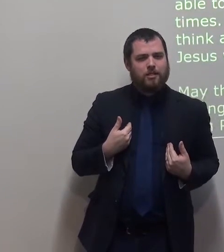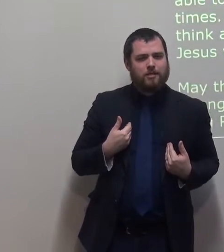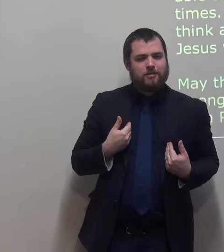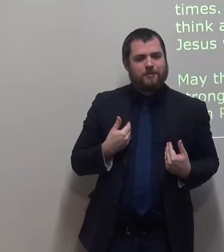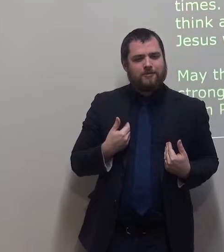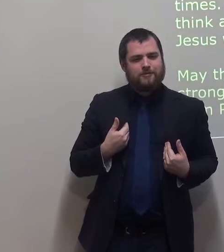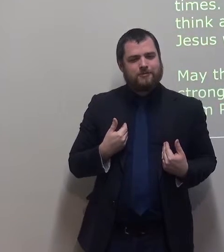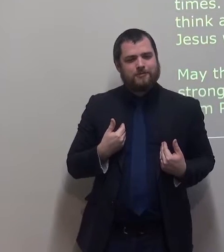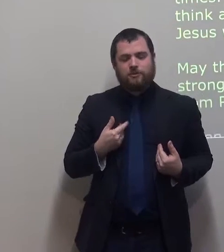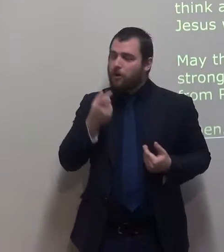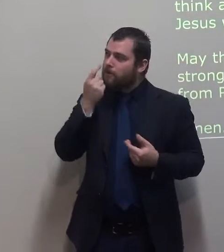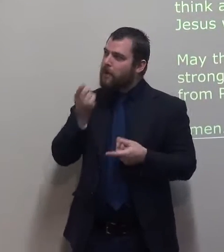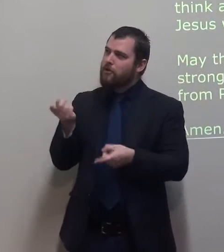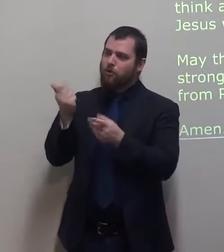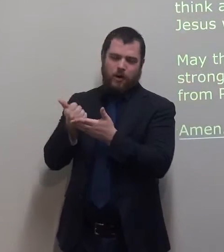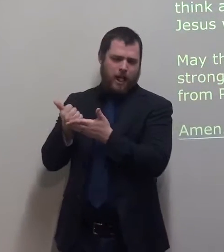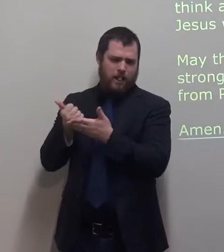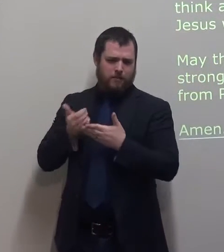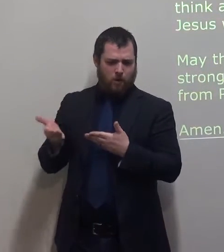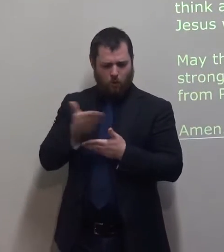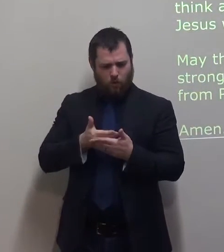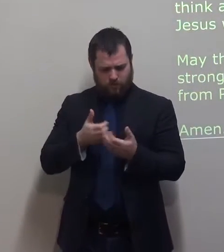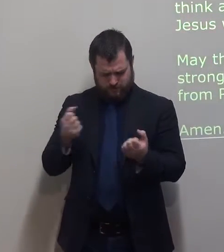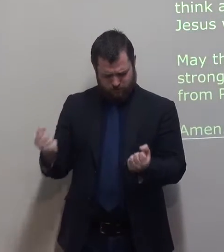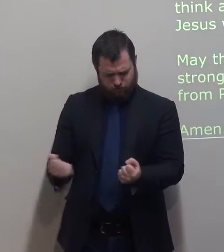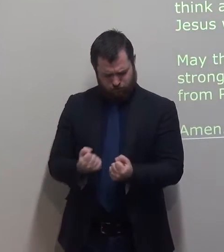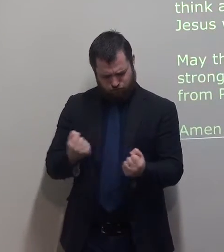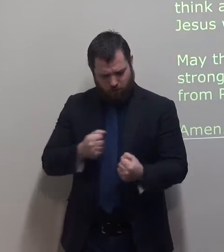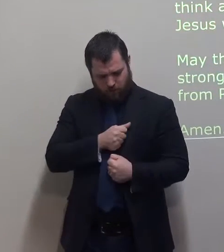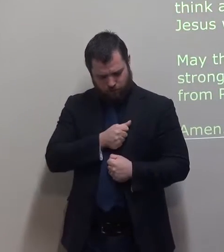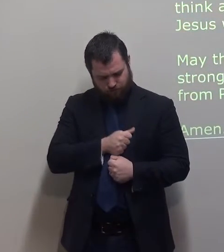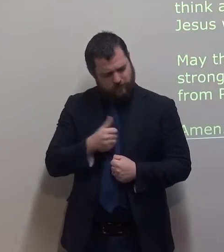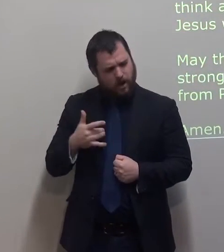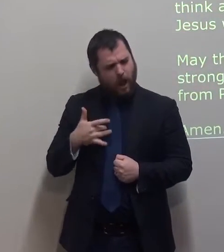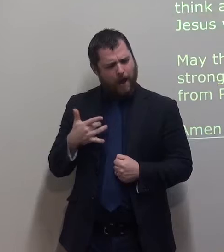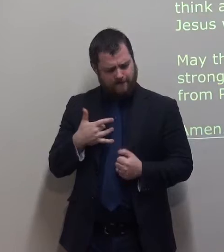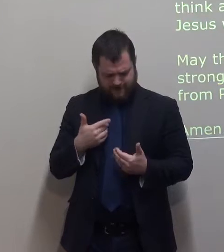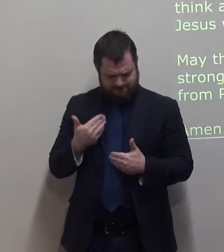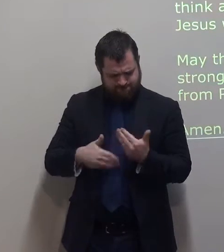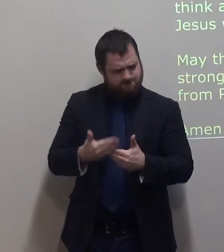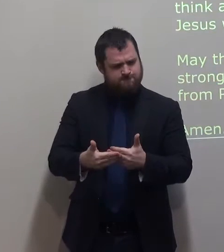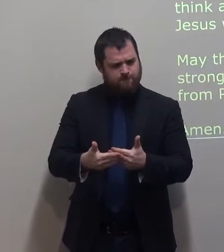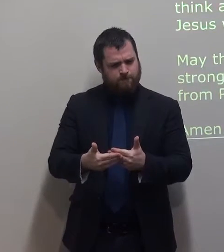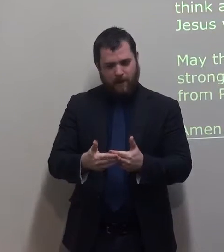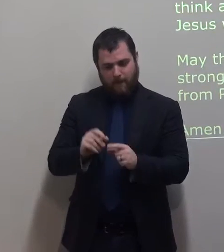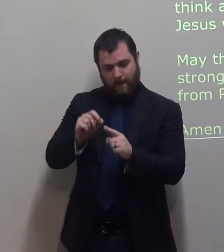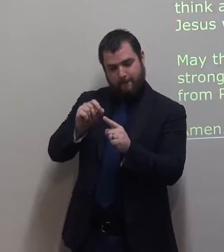May the Lord help us all to have strong Christian life and to learn from Paul's teachings at Timothy.